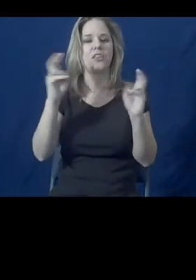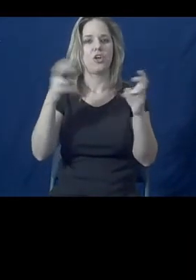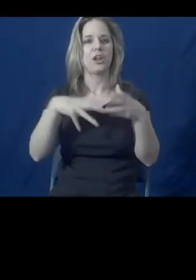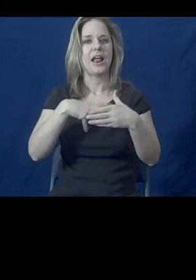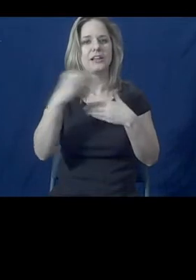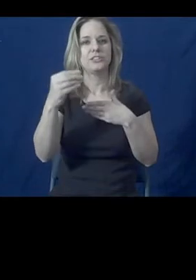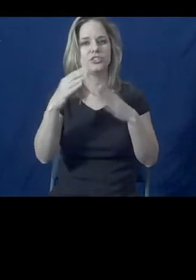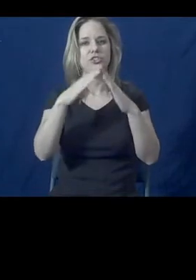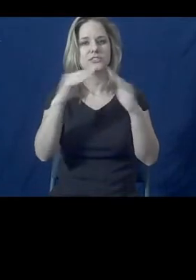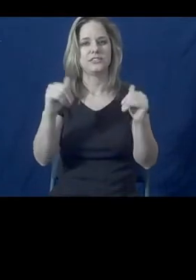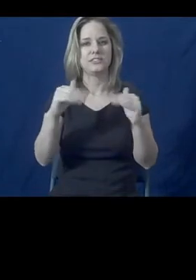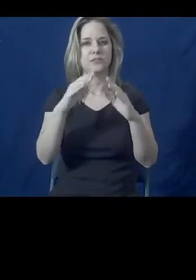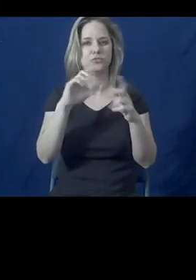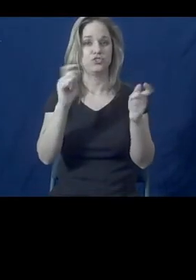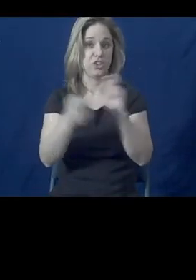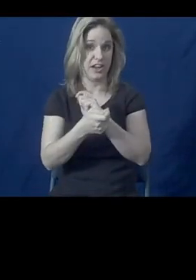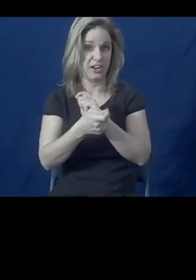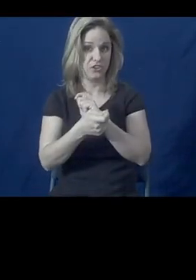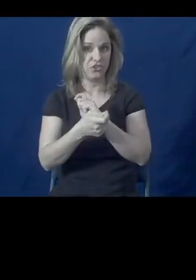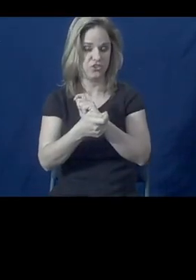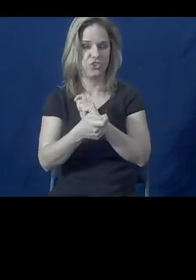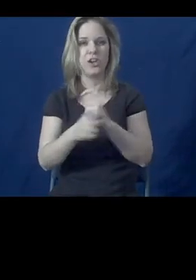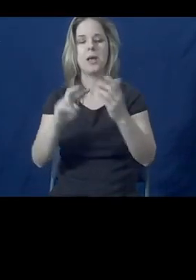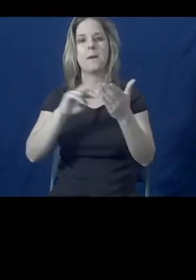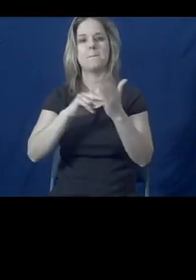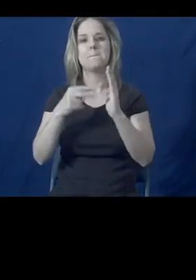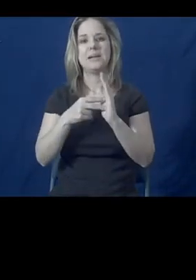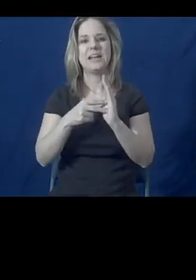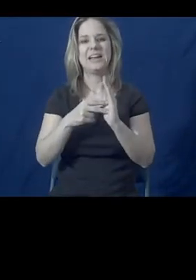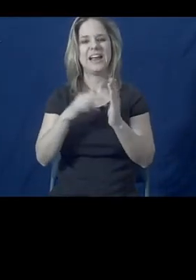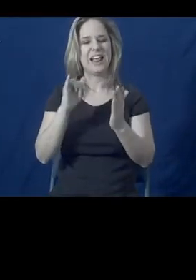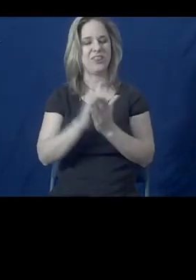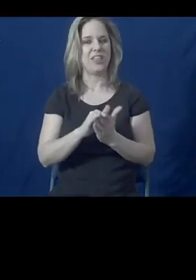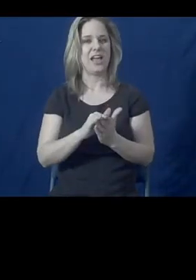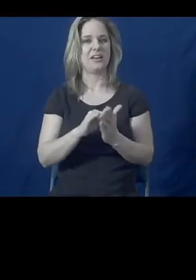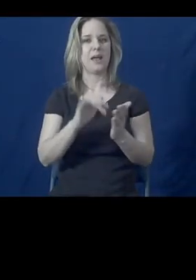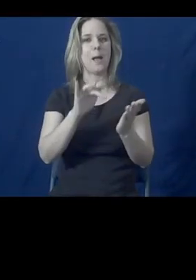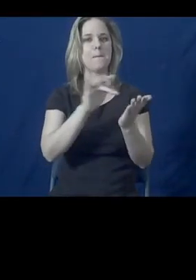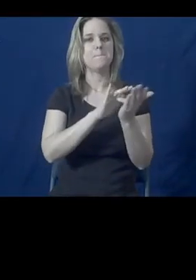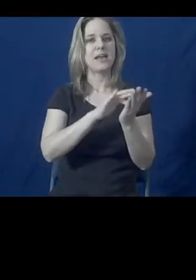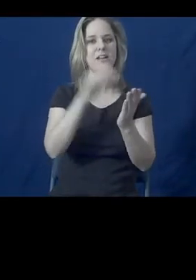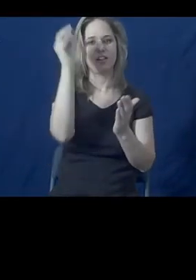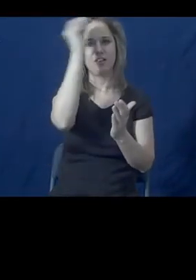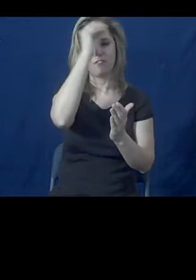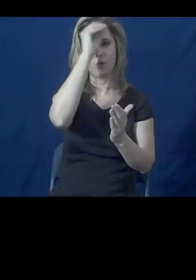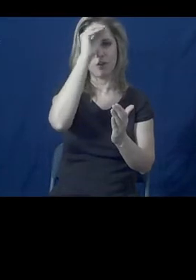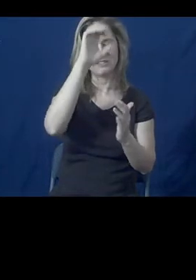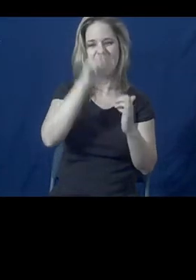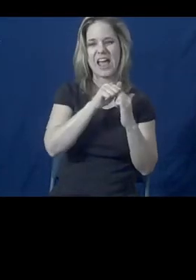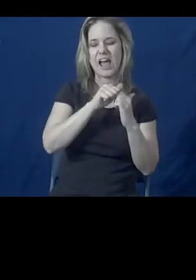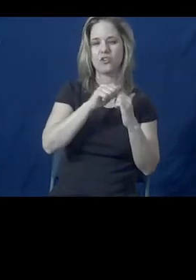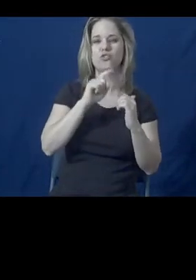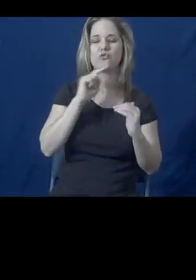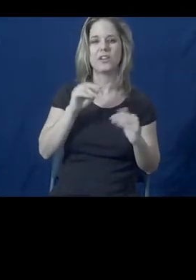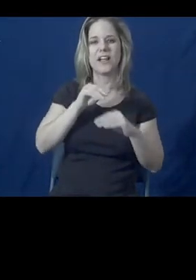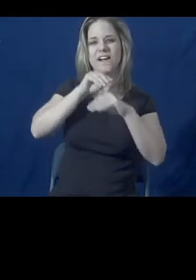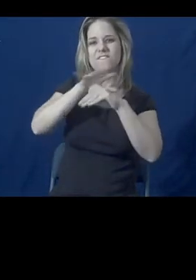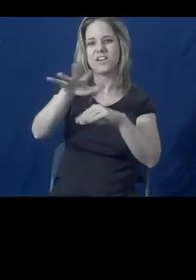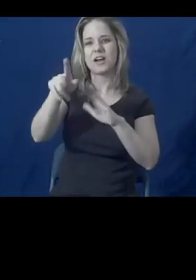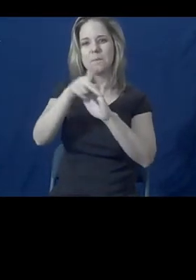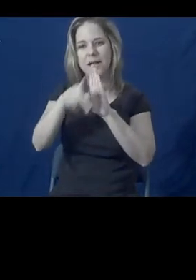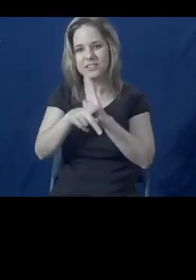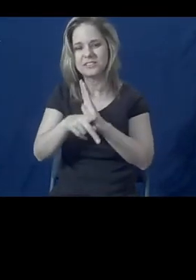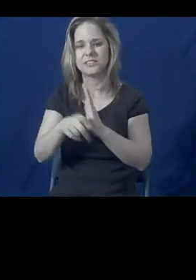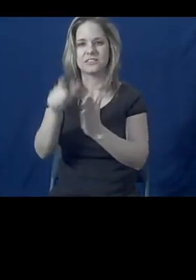raising the power of the medical voice to affect policy, to affect regulations, to affect